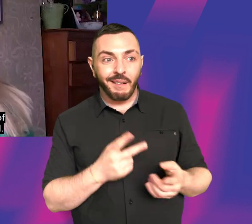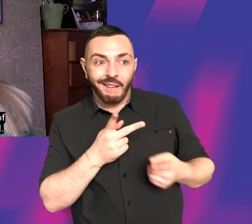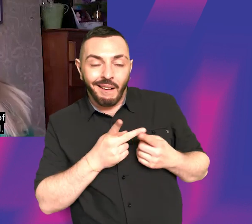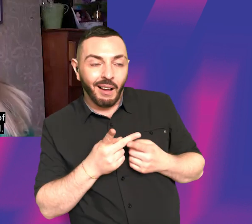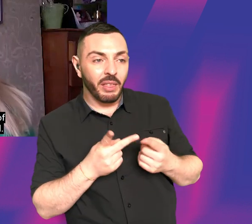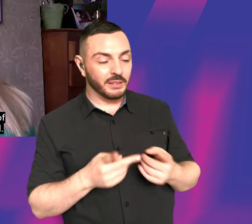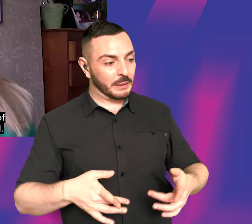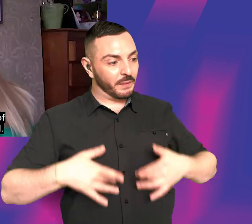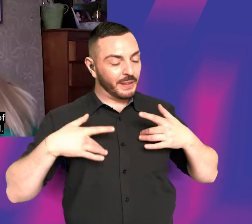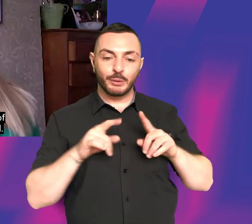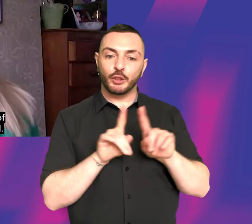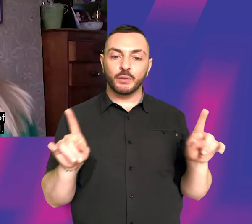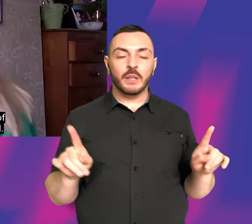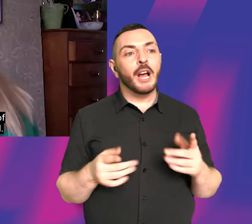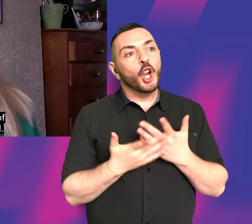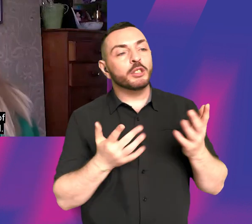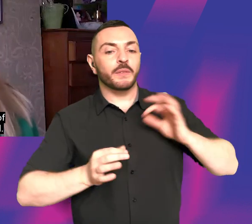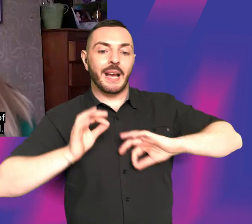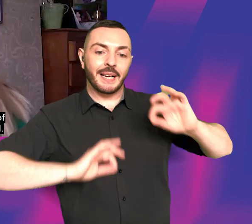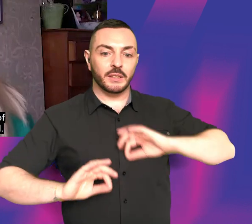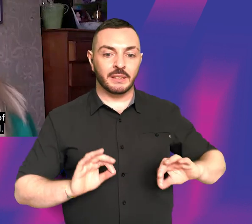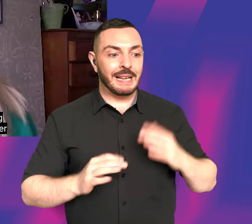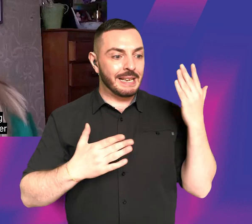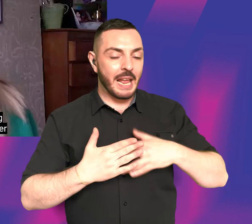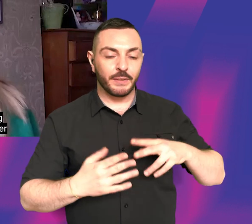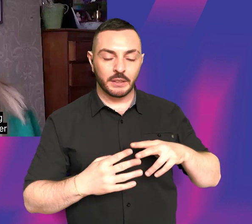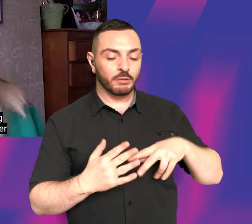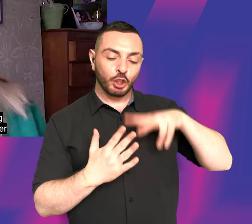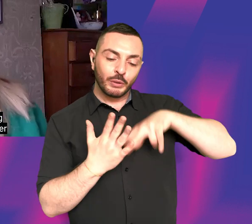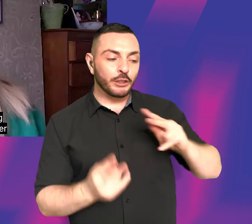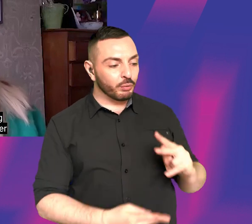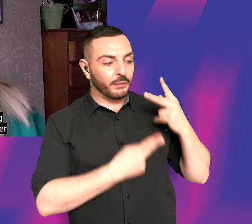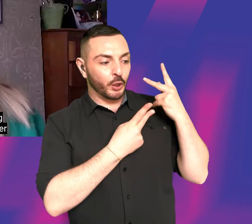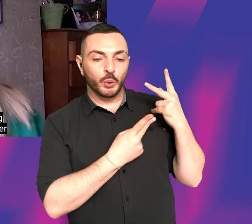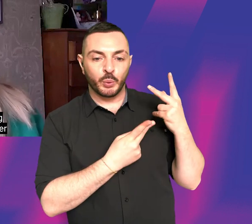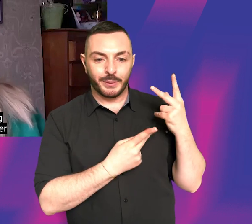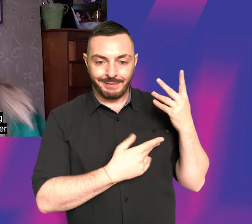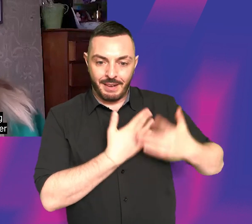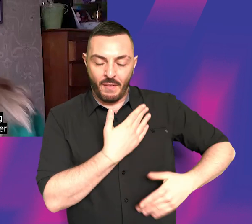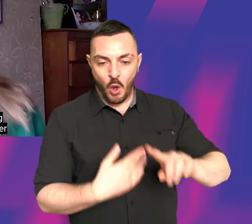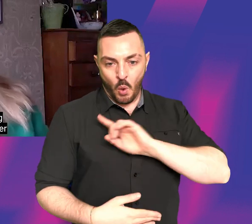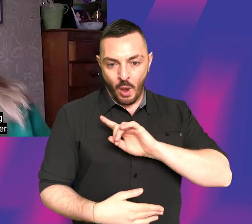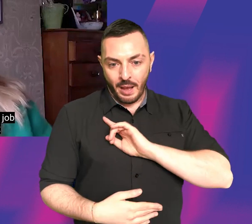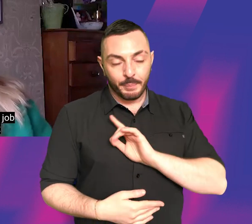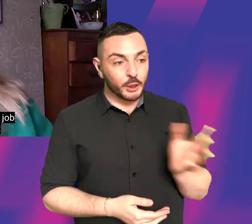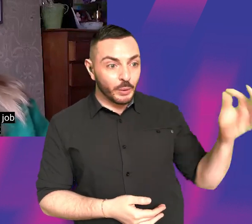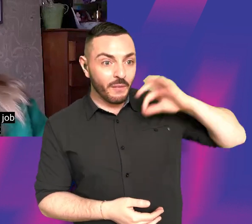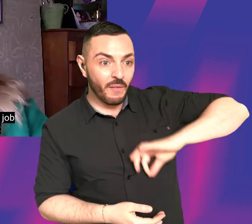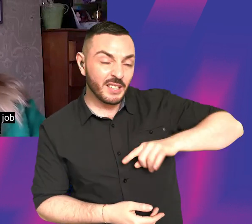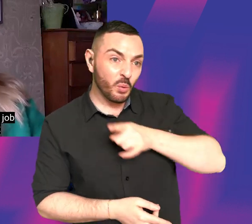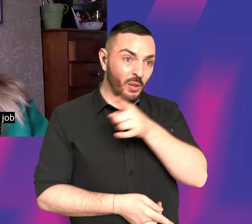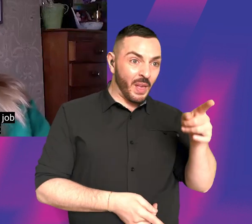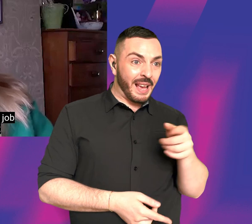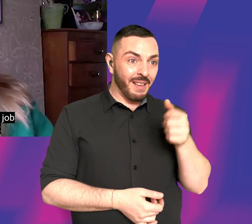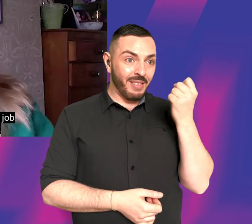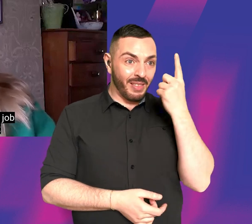people feel about it, like lots of actors don't read their reviews at all. And I think that's a really good thing to do, because if you invest in whether other people think you've